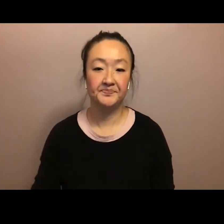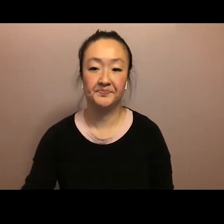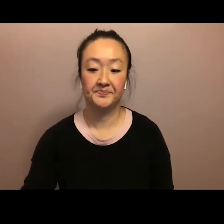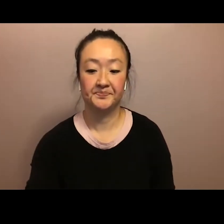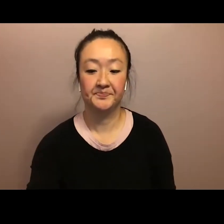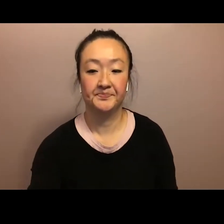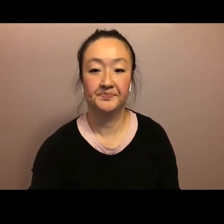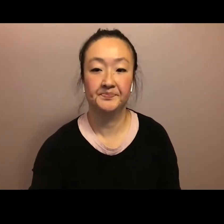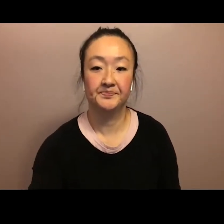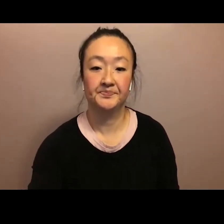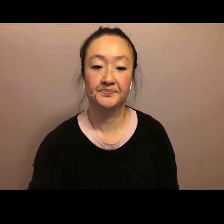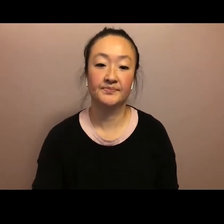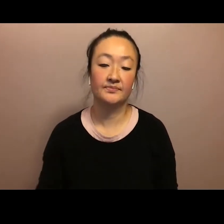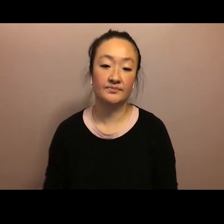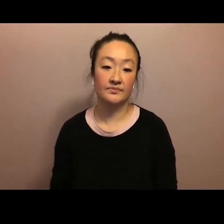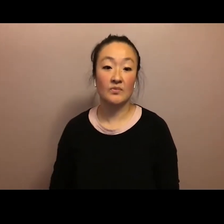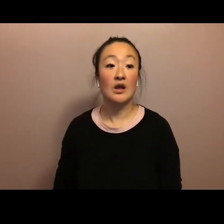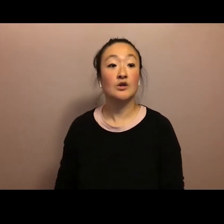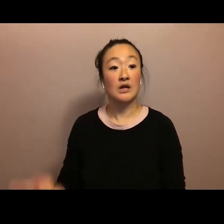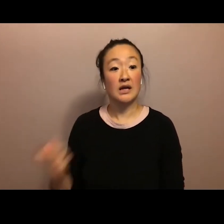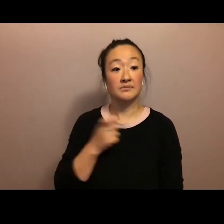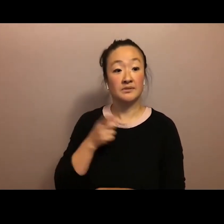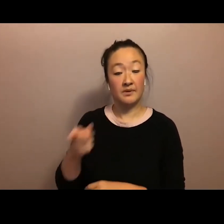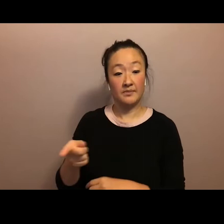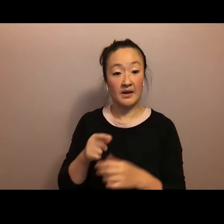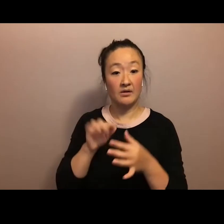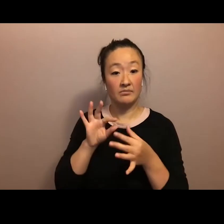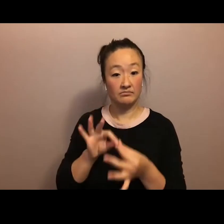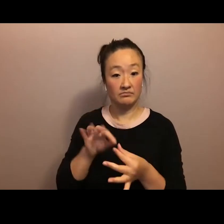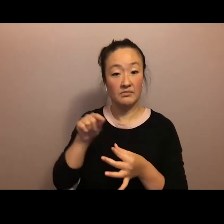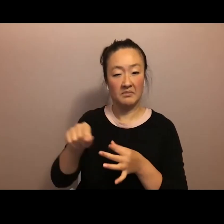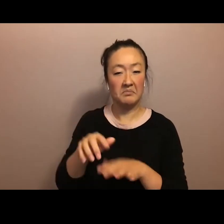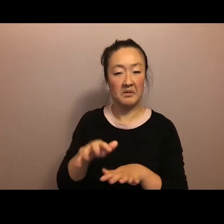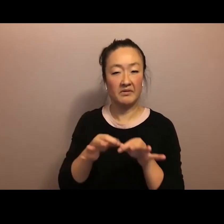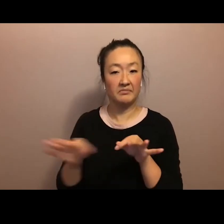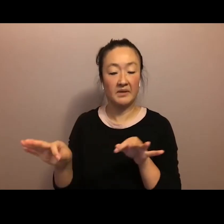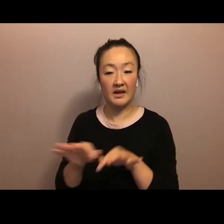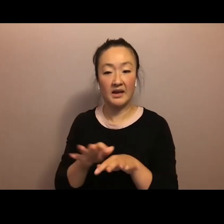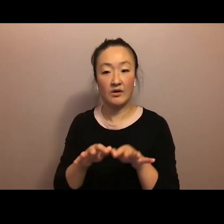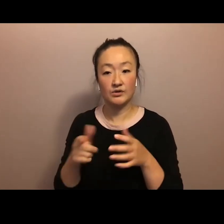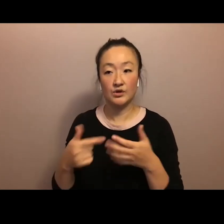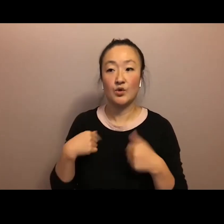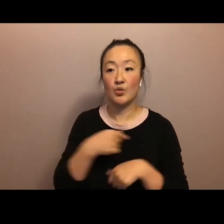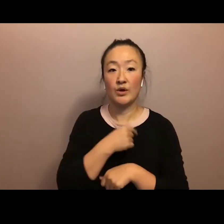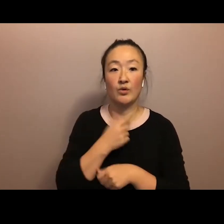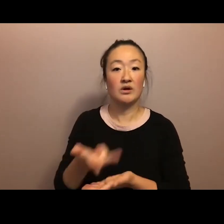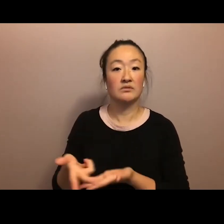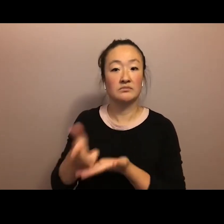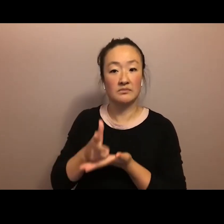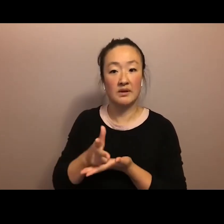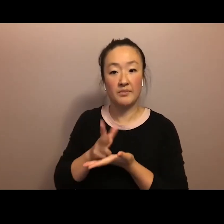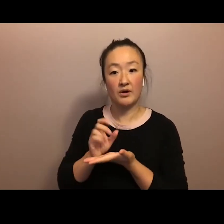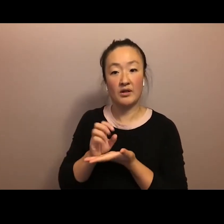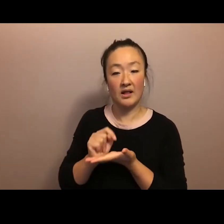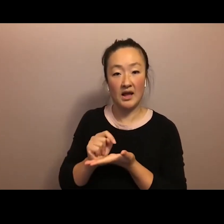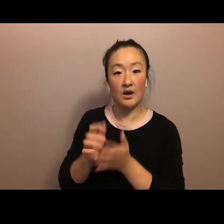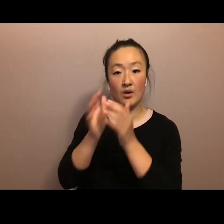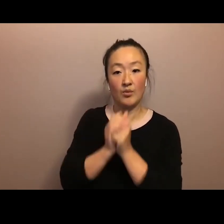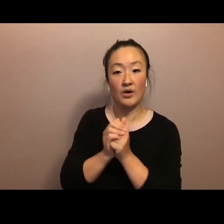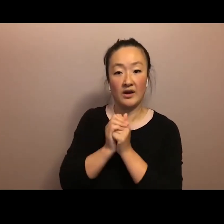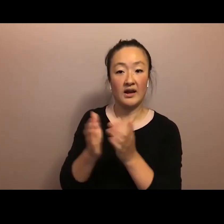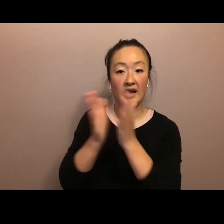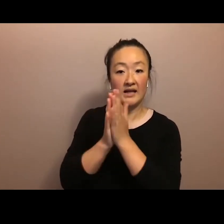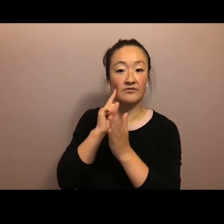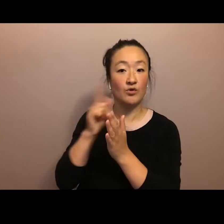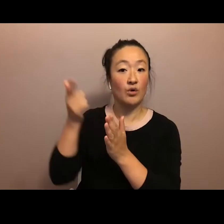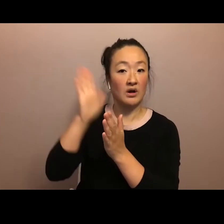Ask me about the Mauna and I will tell you about 30 Kanaka huddled shivering in an empty parking lot praying the Lahui would answer the call. I will